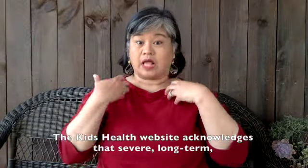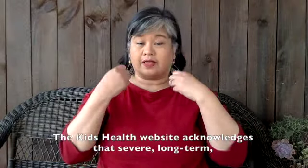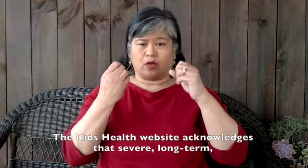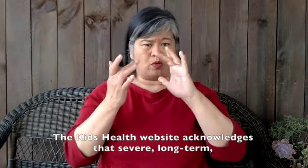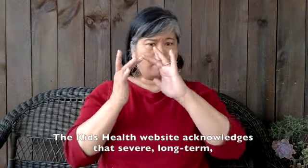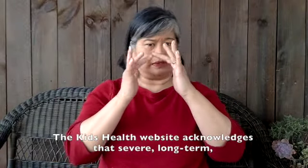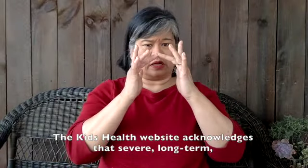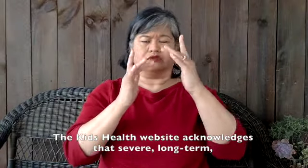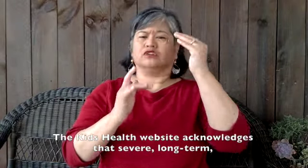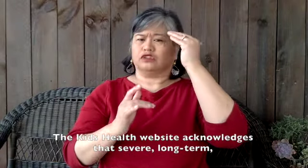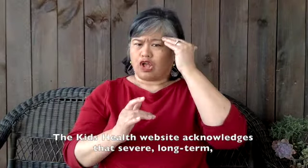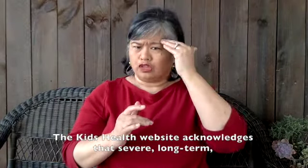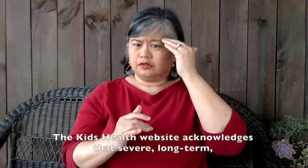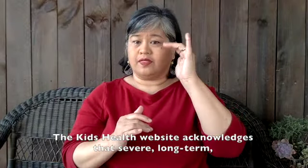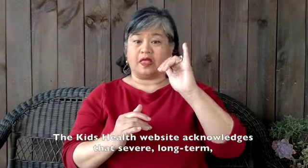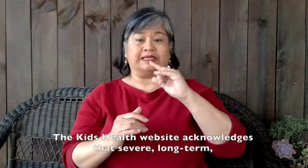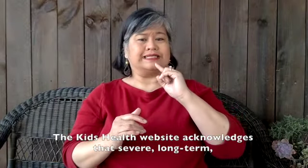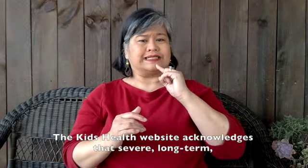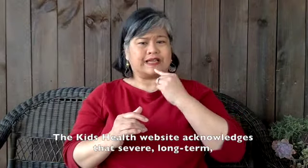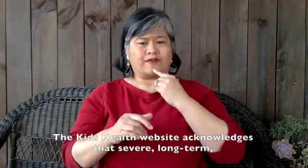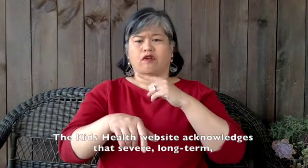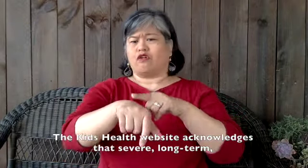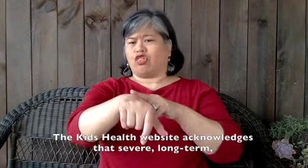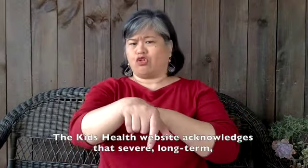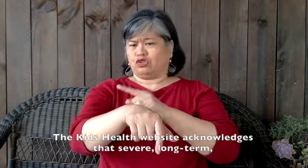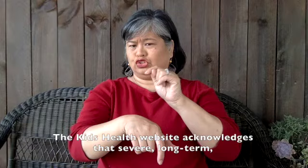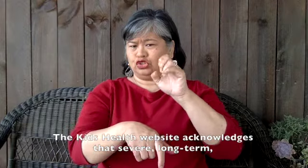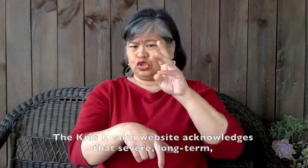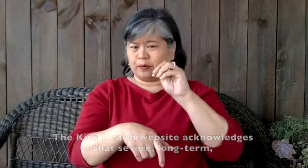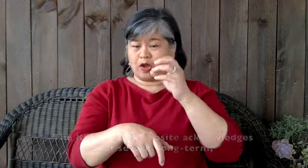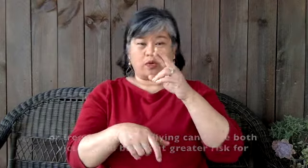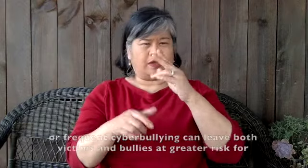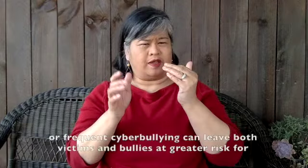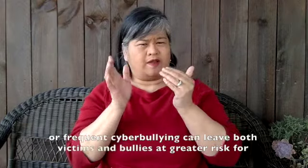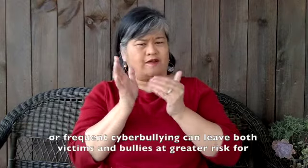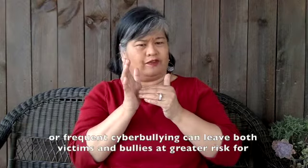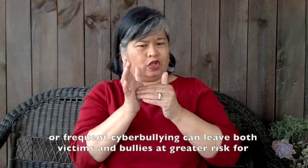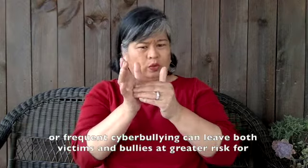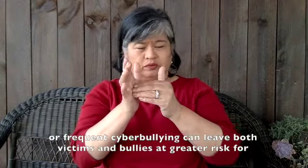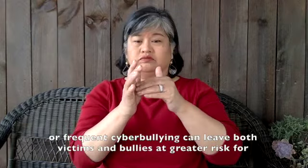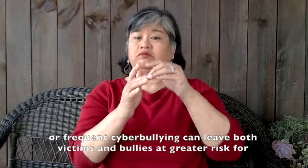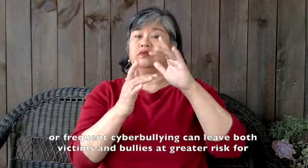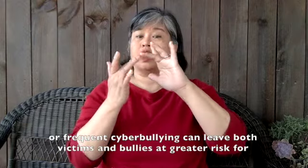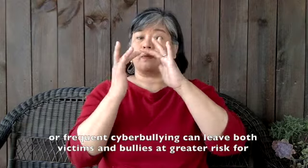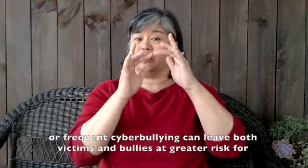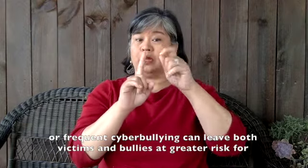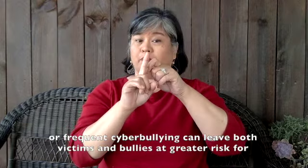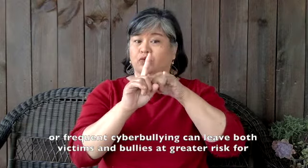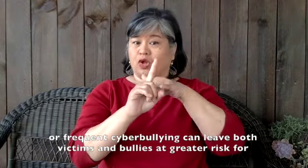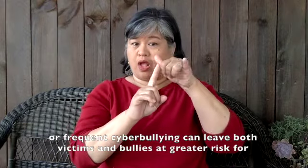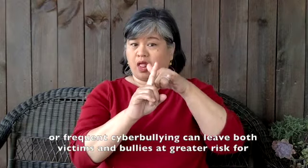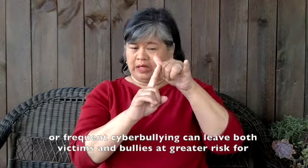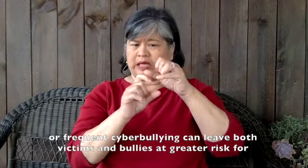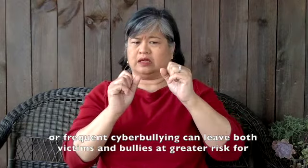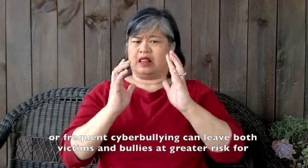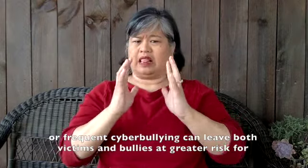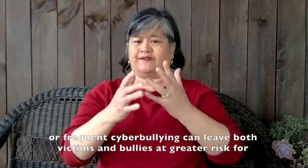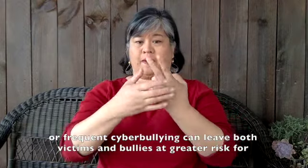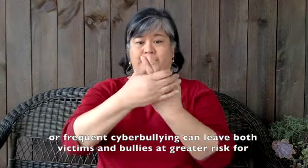The Kids Health website acknowledges that severe, long-term, or frequent cyber bullying can leave both victims